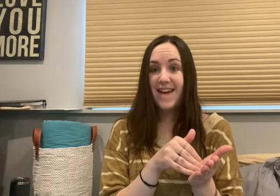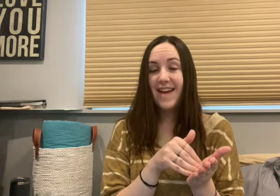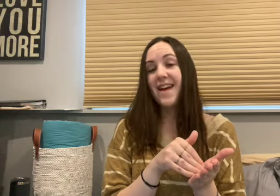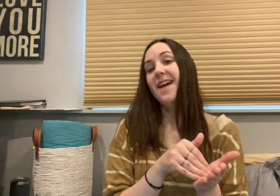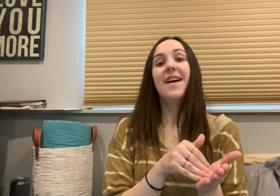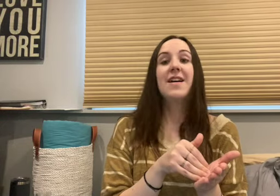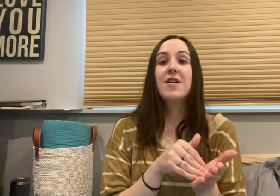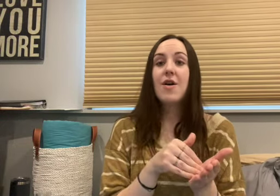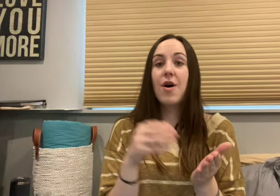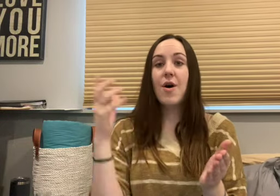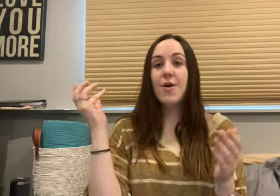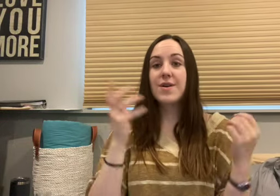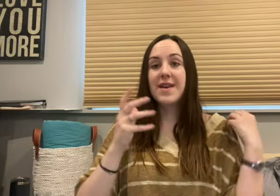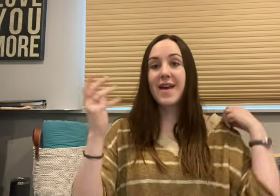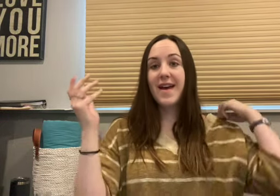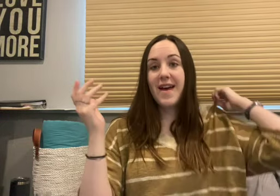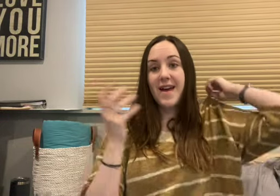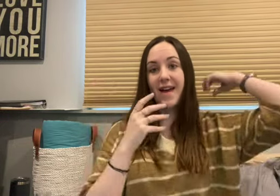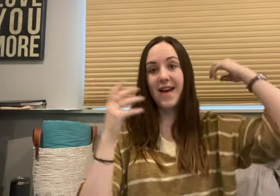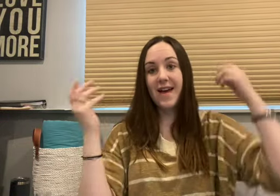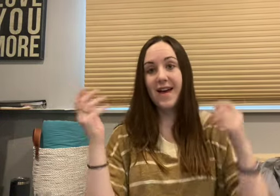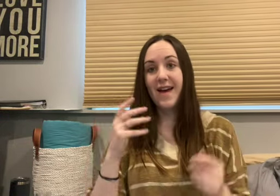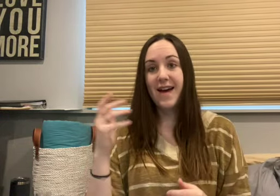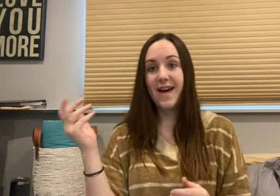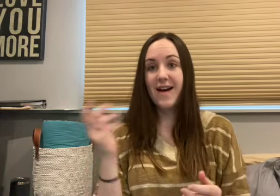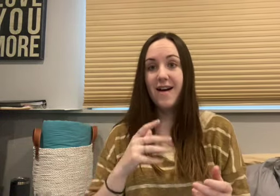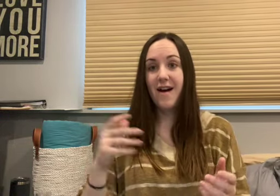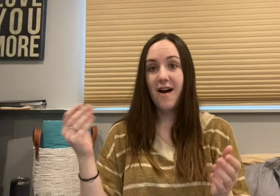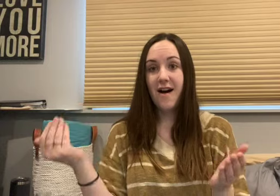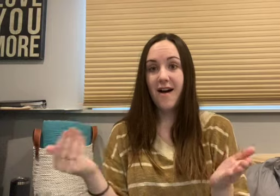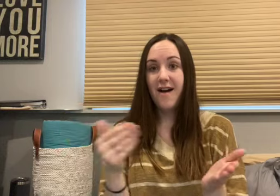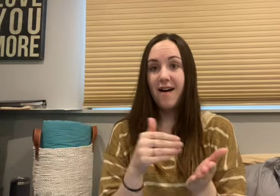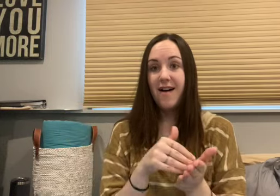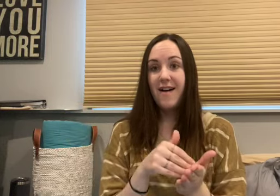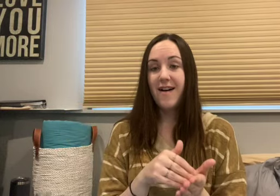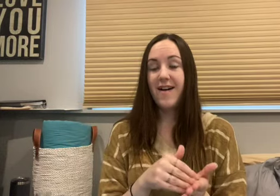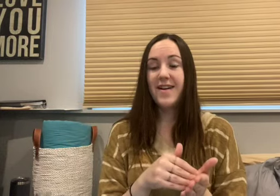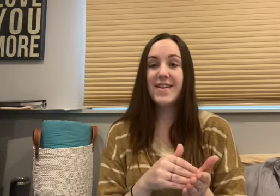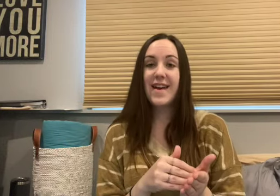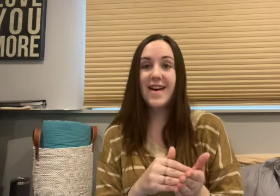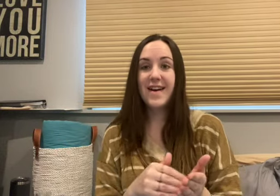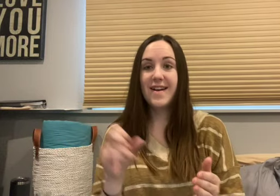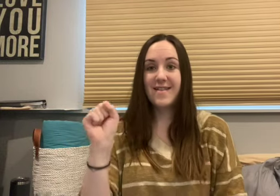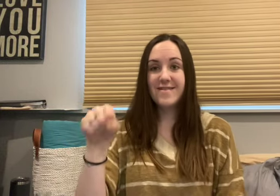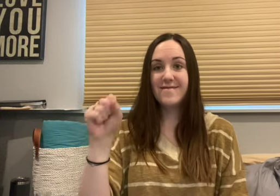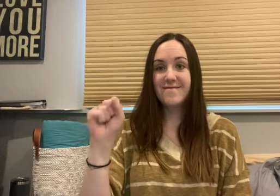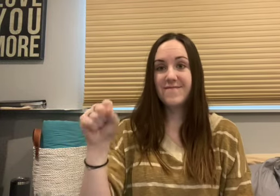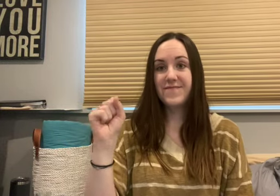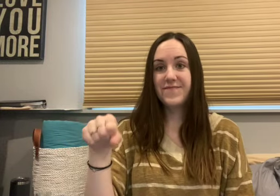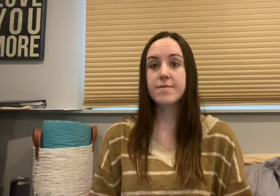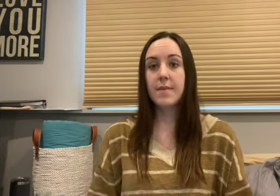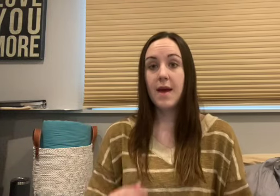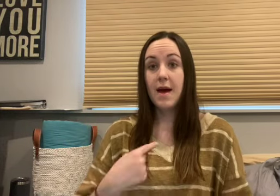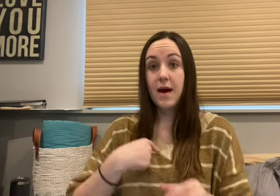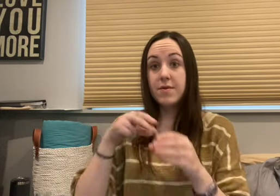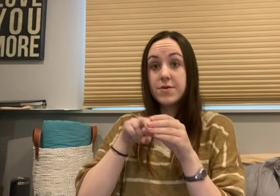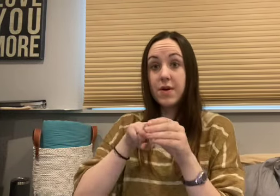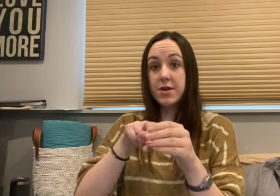Oh yeah Oh yeah I was riding